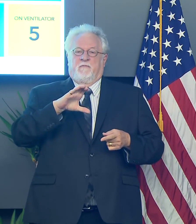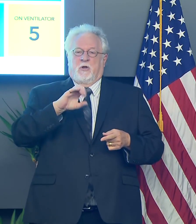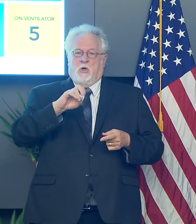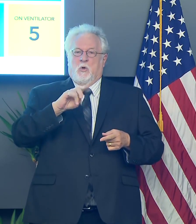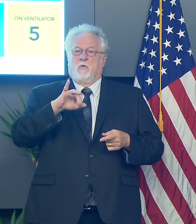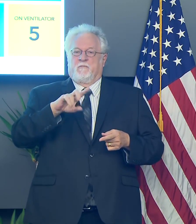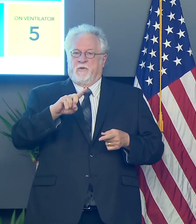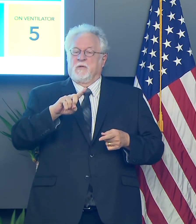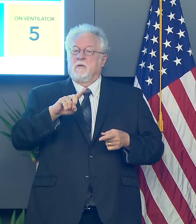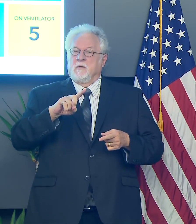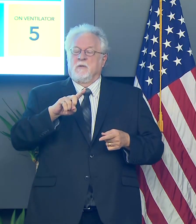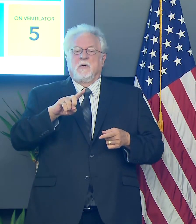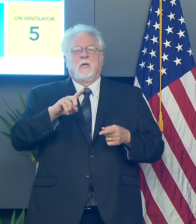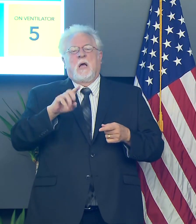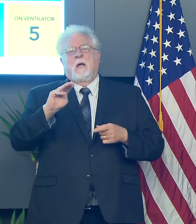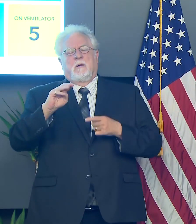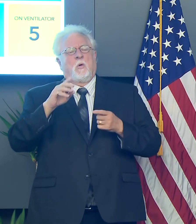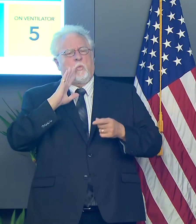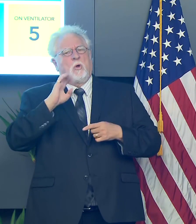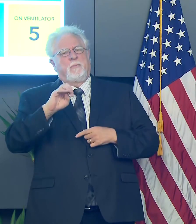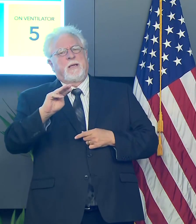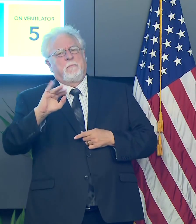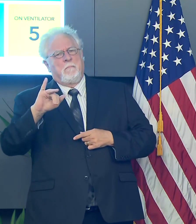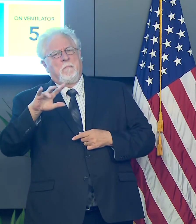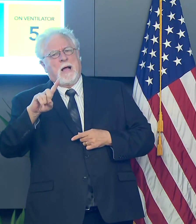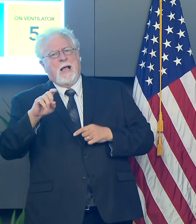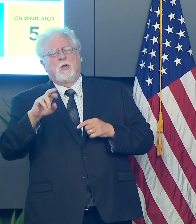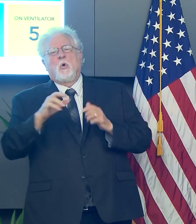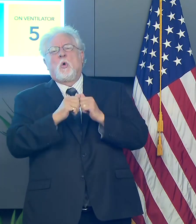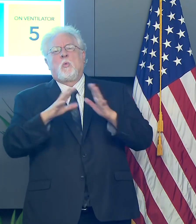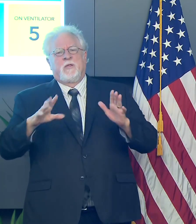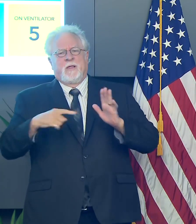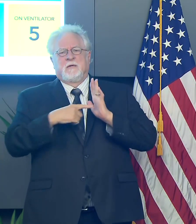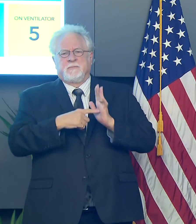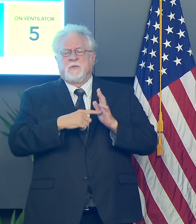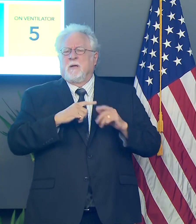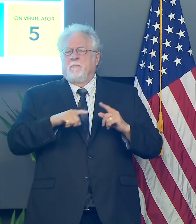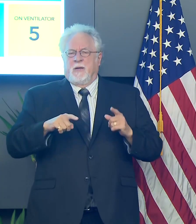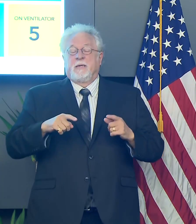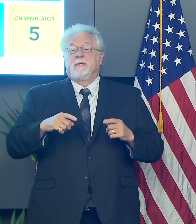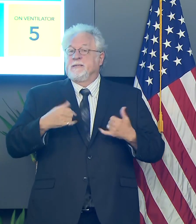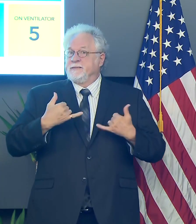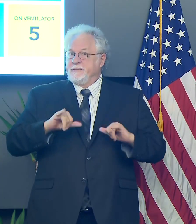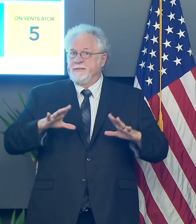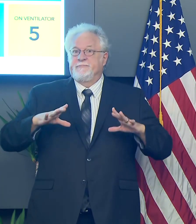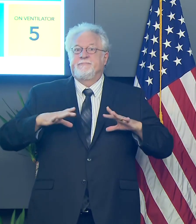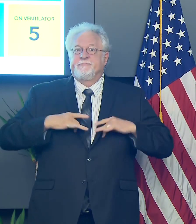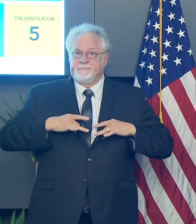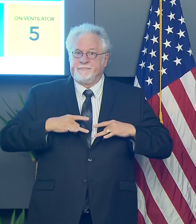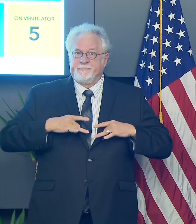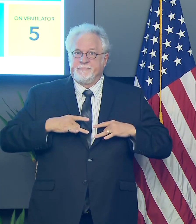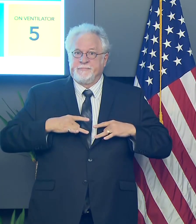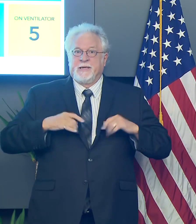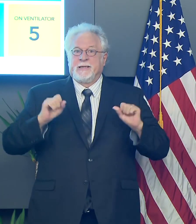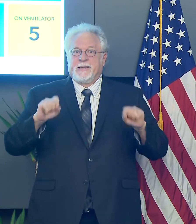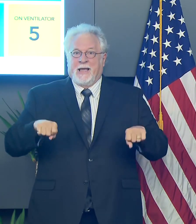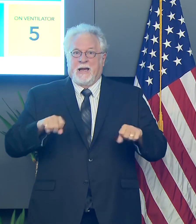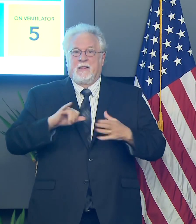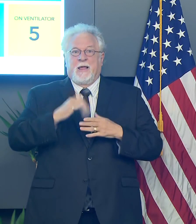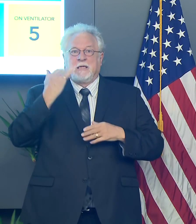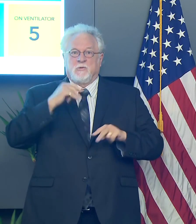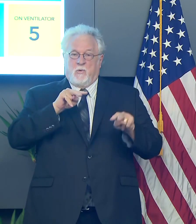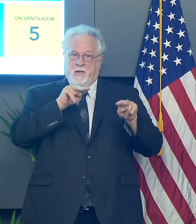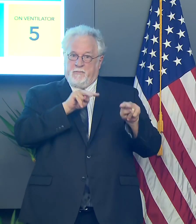They will remain mildly symptomatic or asymptomatic, uh, but they are nevertheless contagious. And that's, that's where we have to monitor